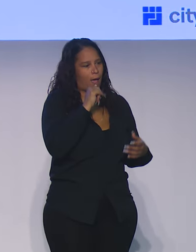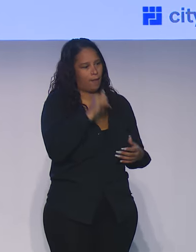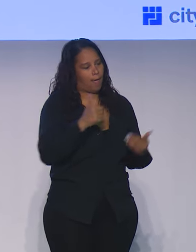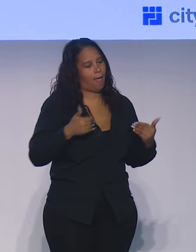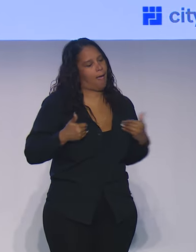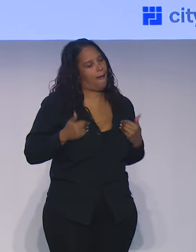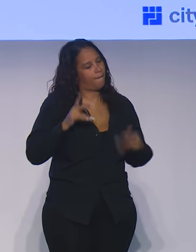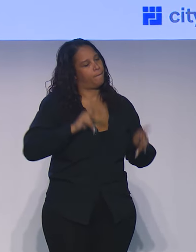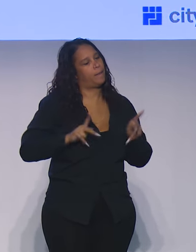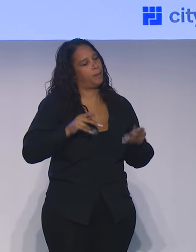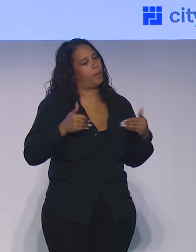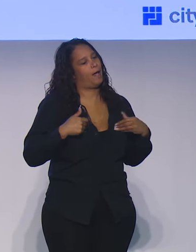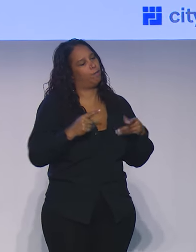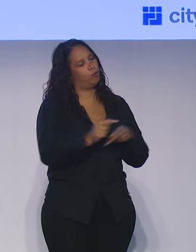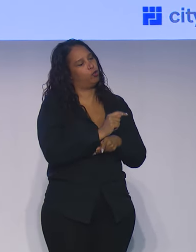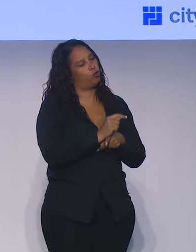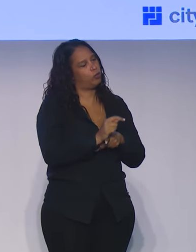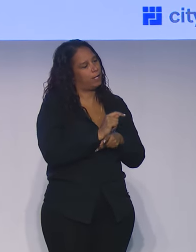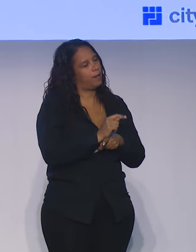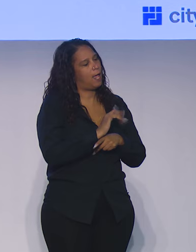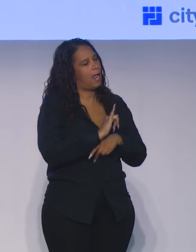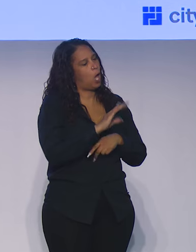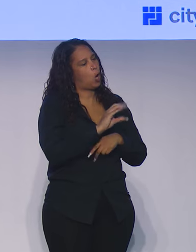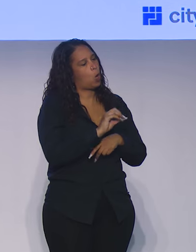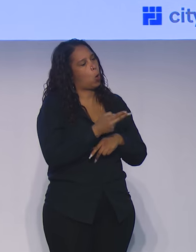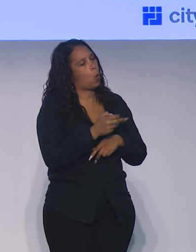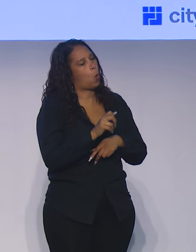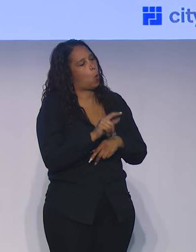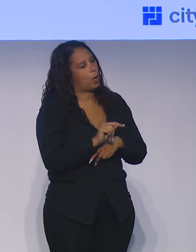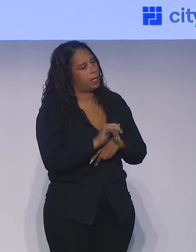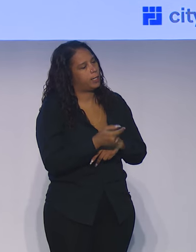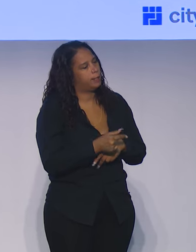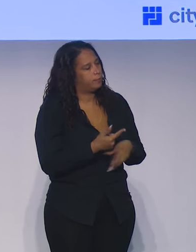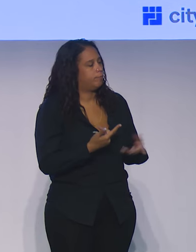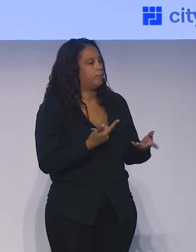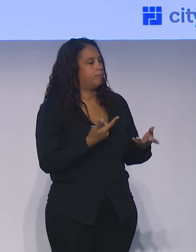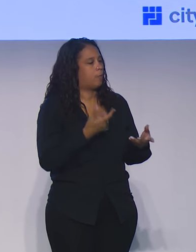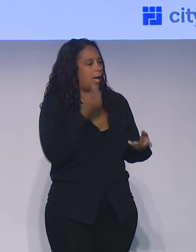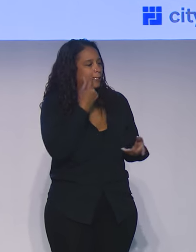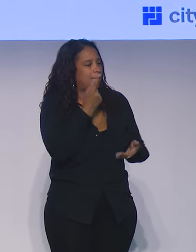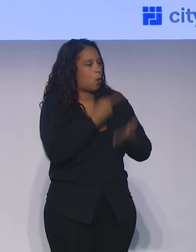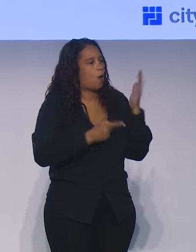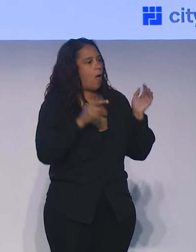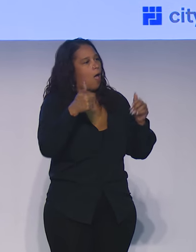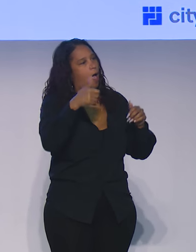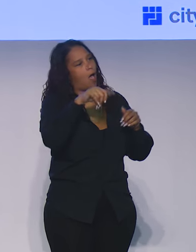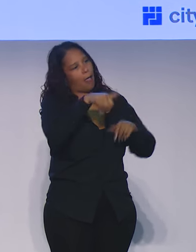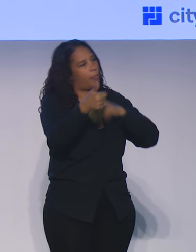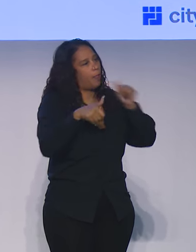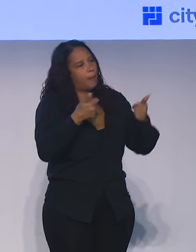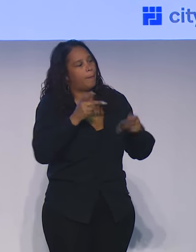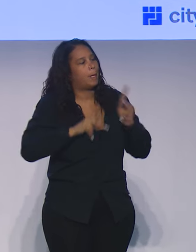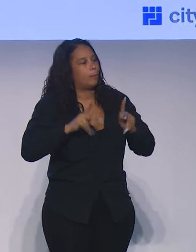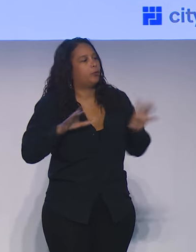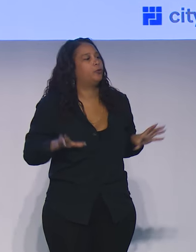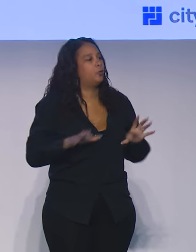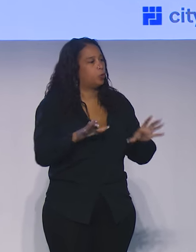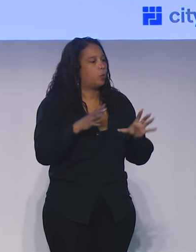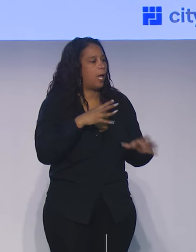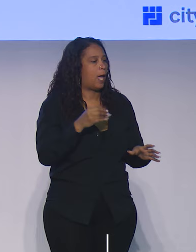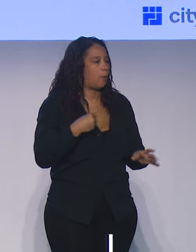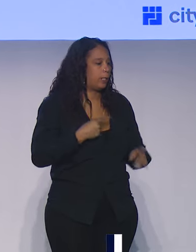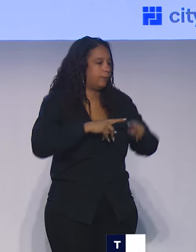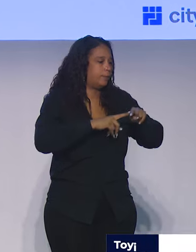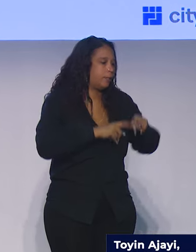as a cohort of interdisciplinary teams where we understand what other people do and what we can lean on and where we learn to respect